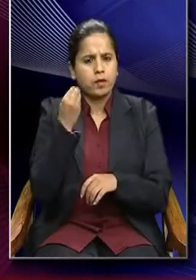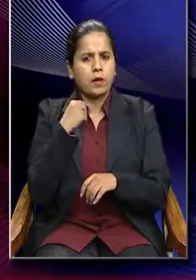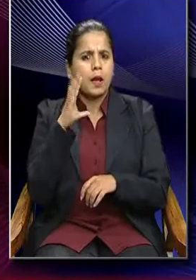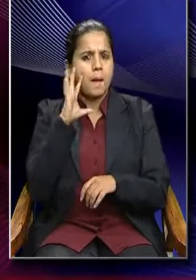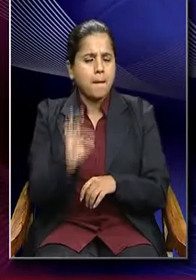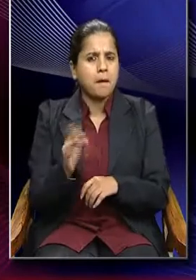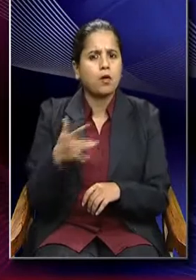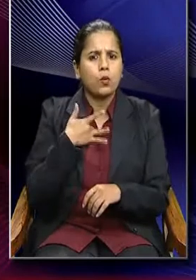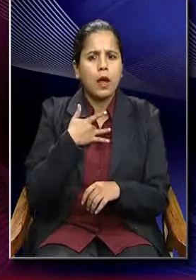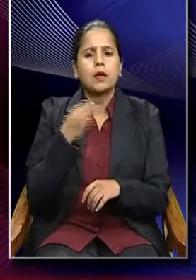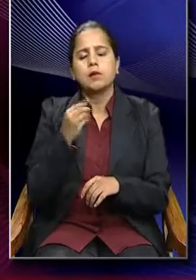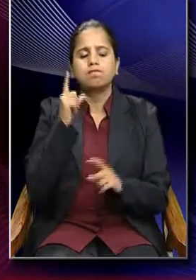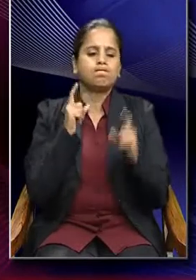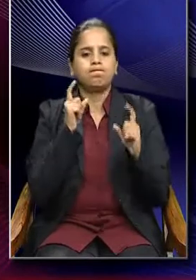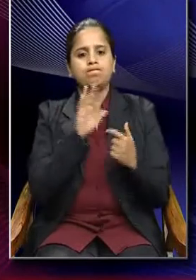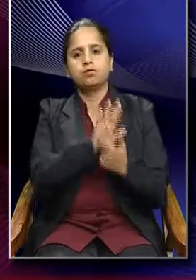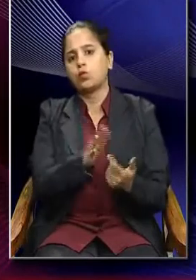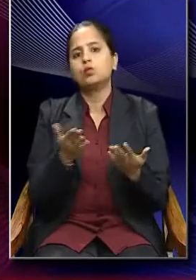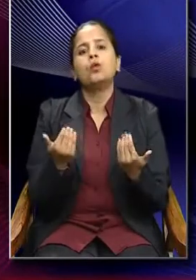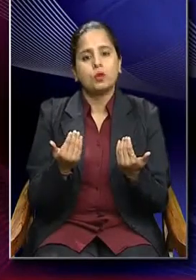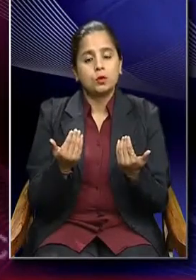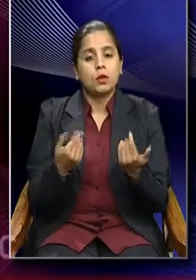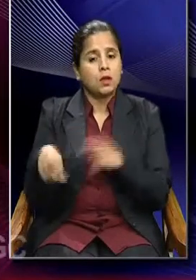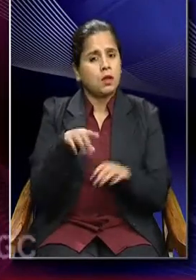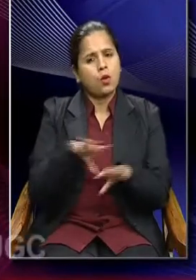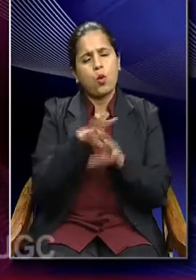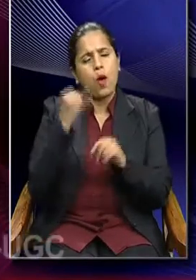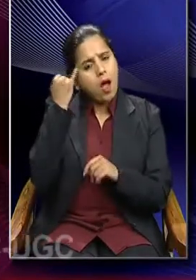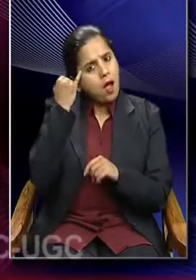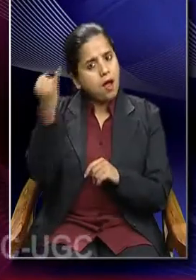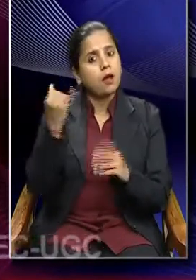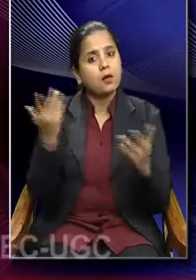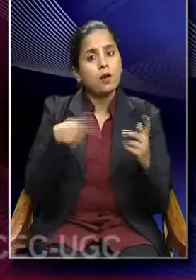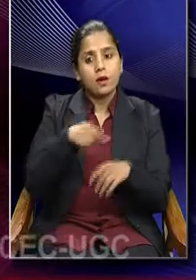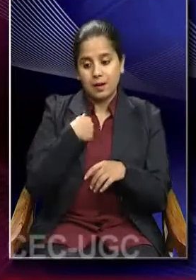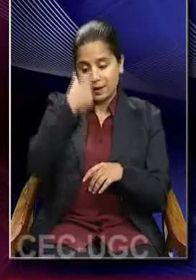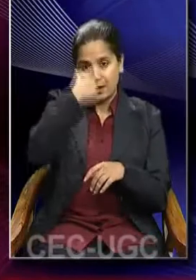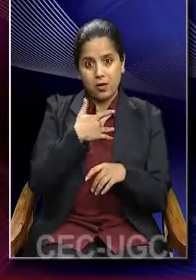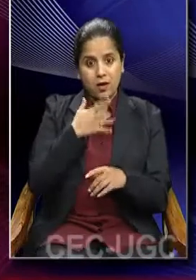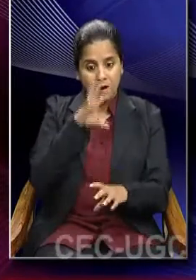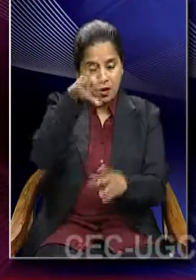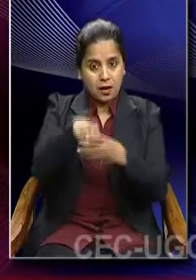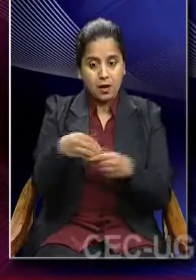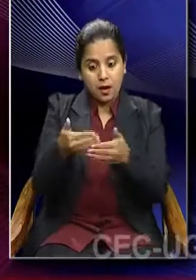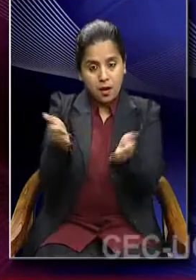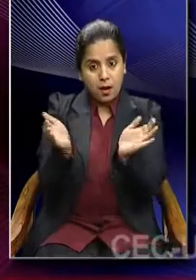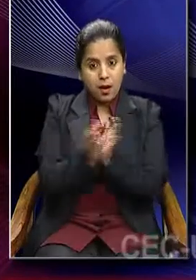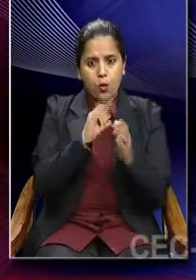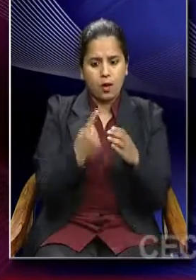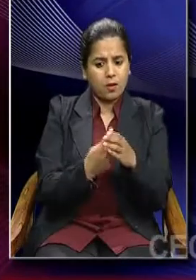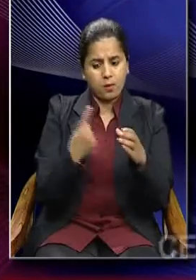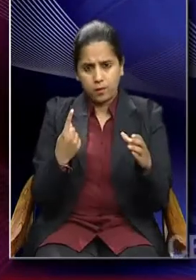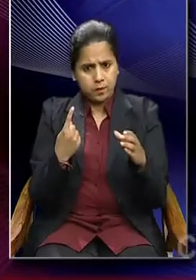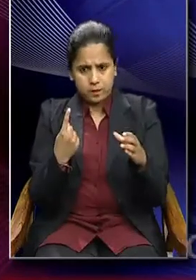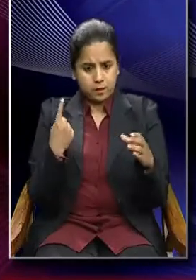meaningful symbols, you know. So, the whole idea of being a part of the collective will